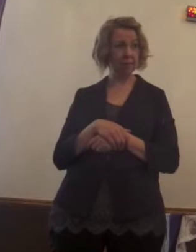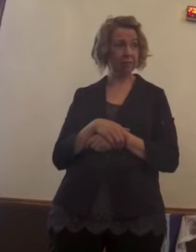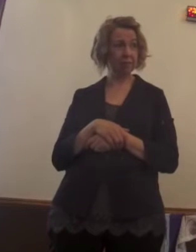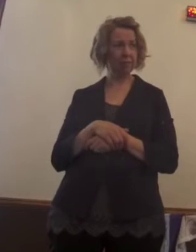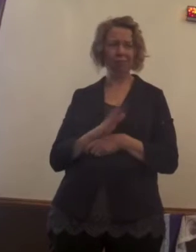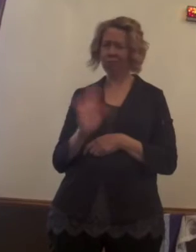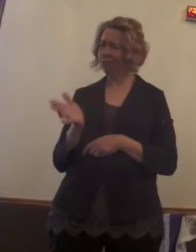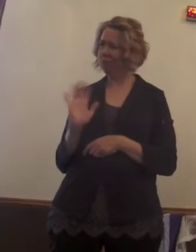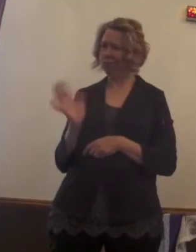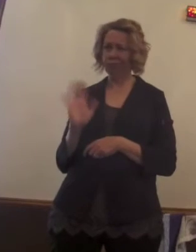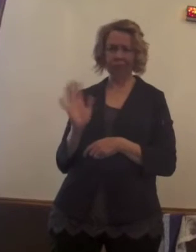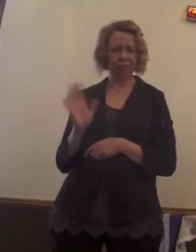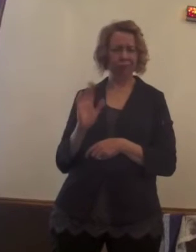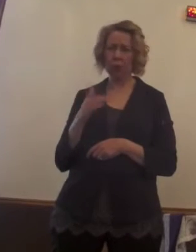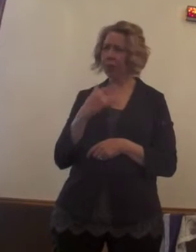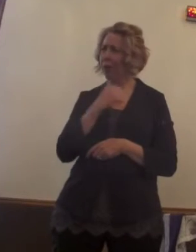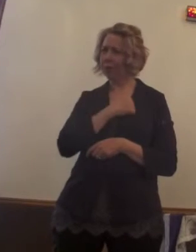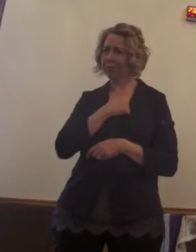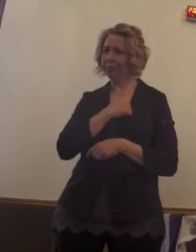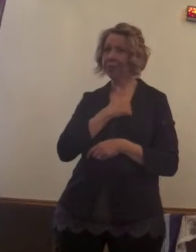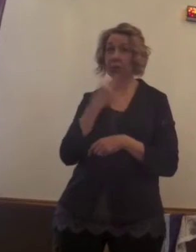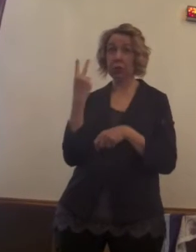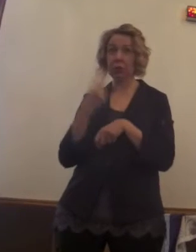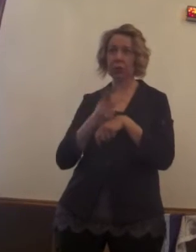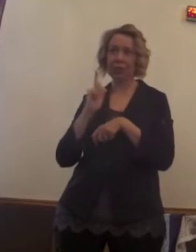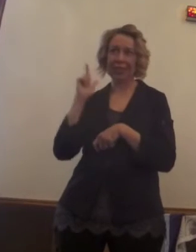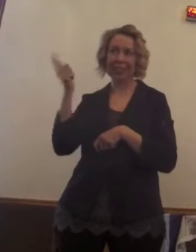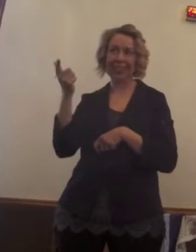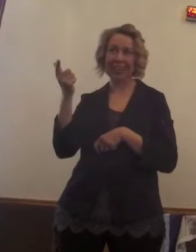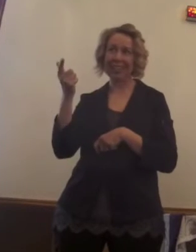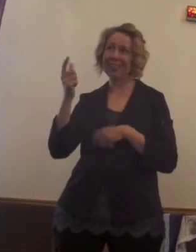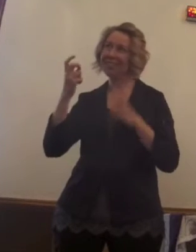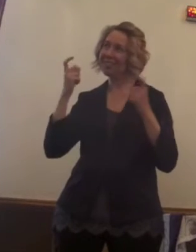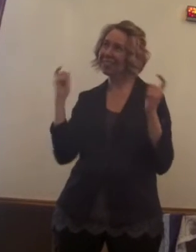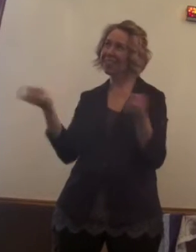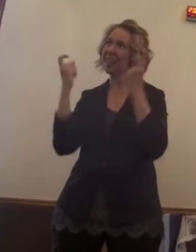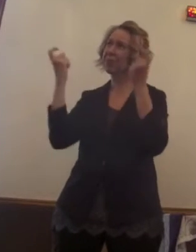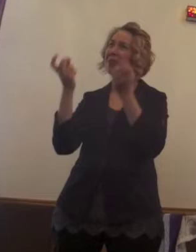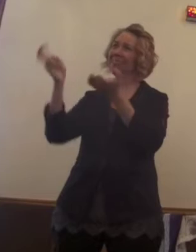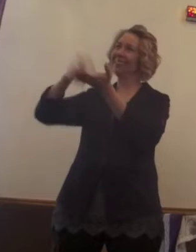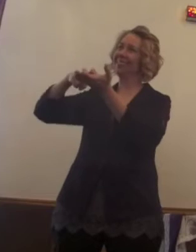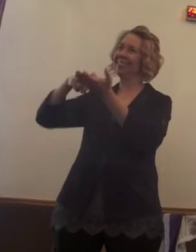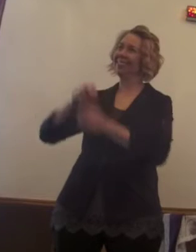No. Because two days later we come back and we celebrate that resurrection.